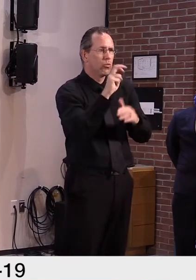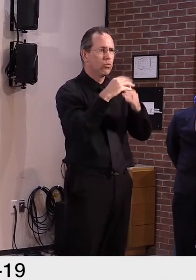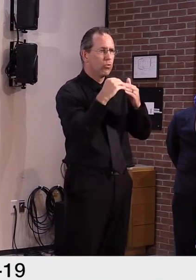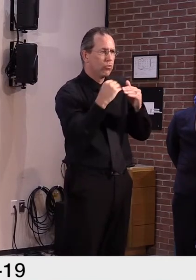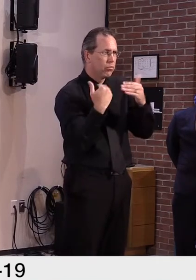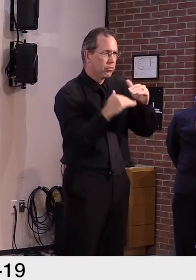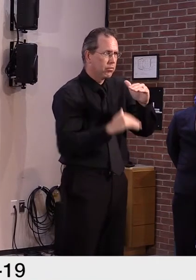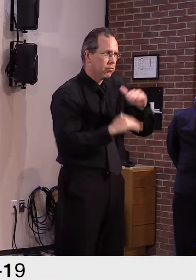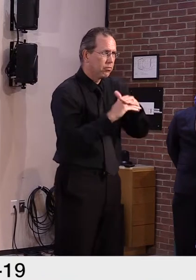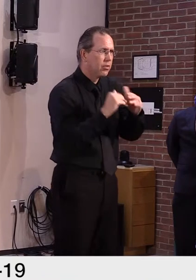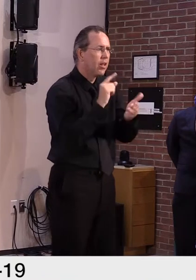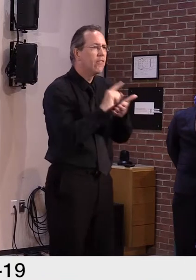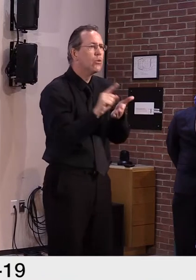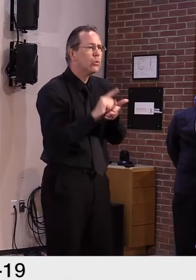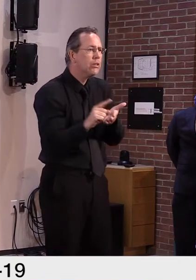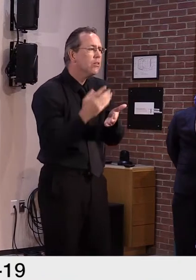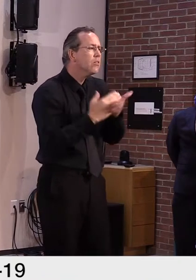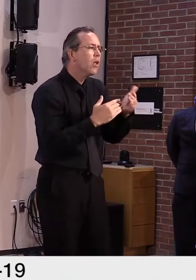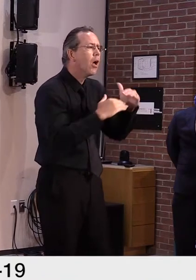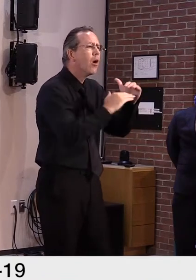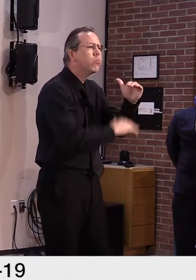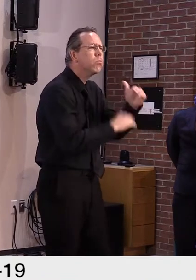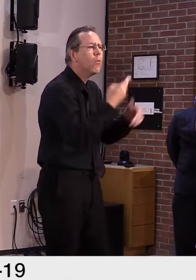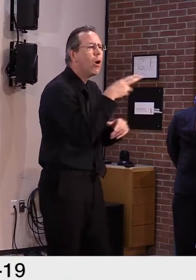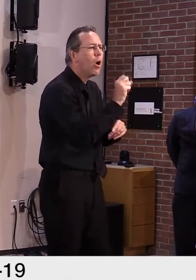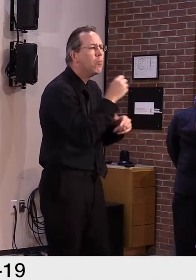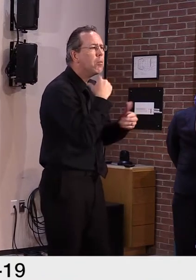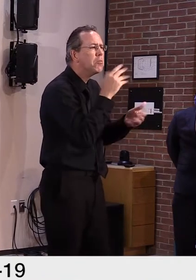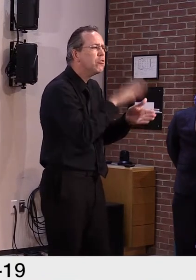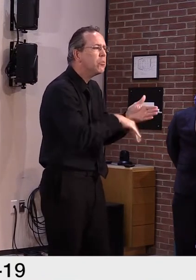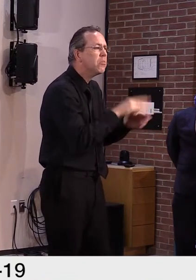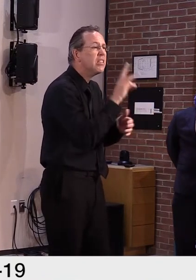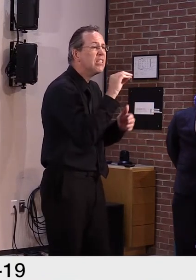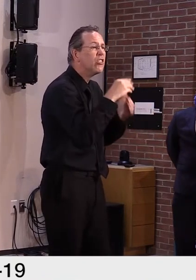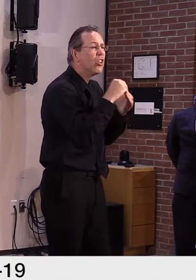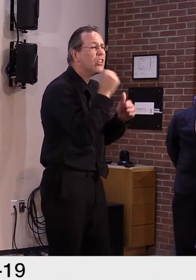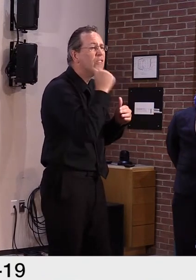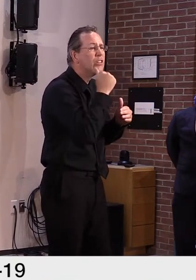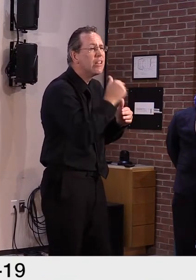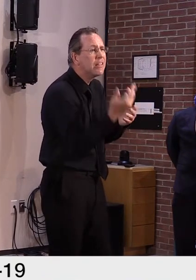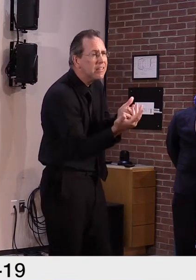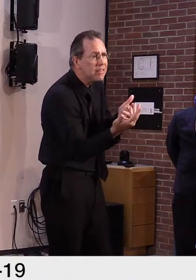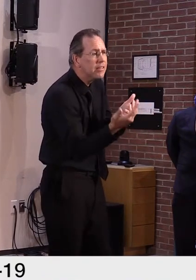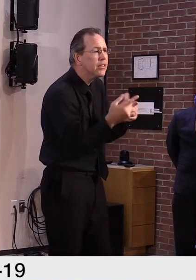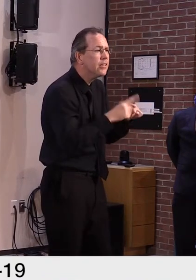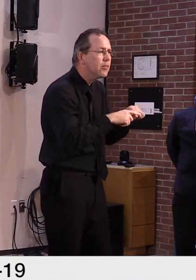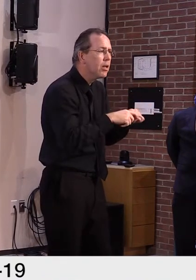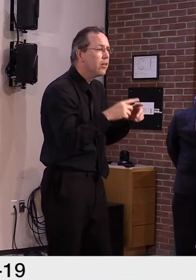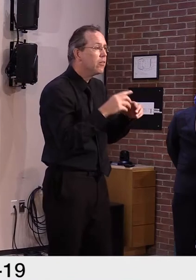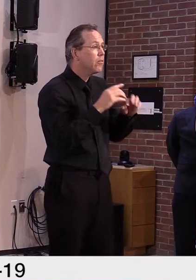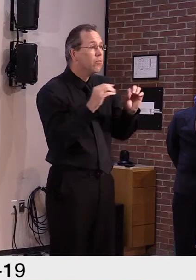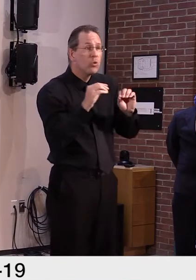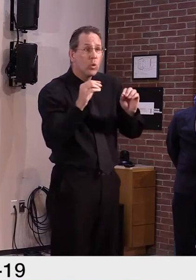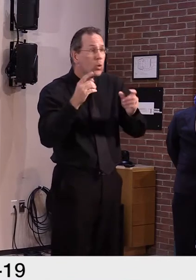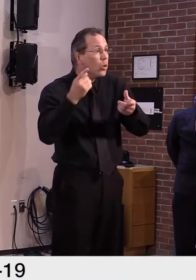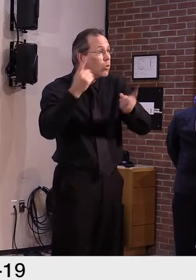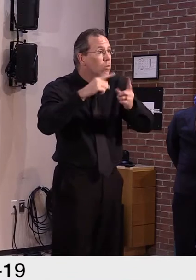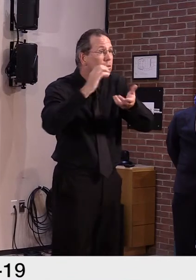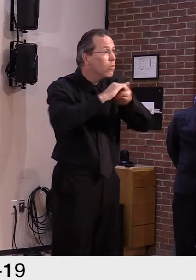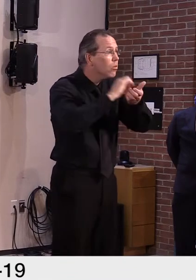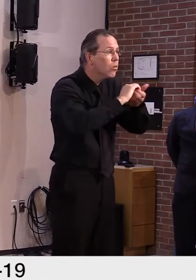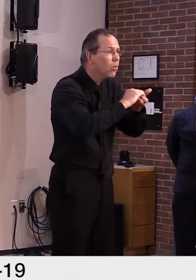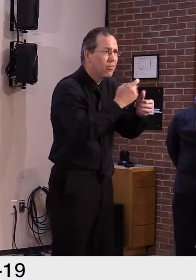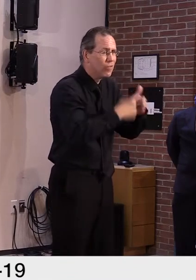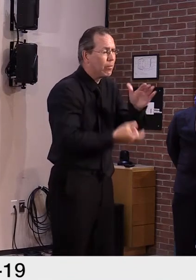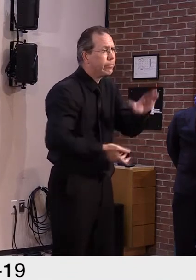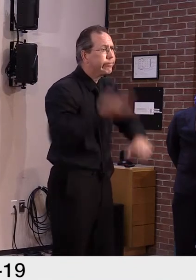$60 a day when they don't have another income source to help offset the costs beyond the hub grant, which lasts for the